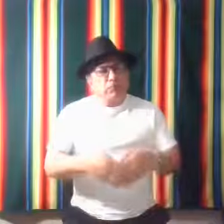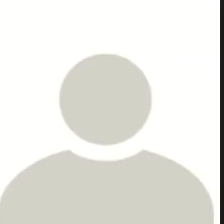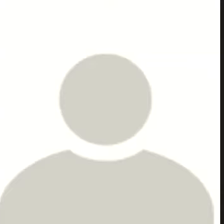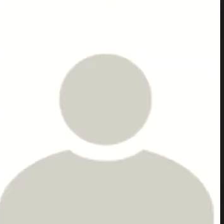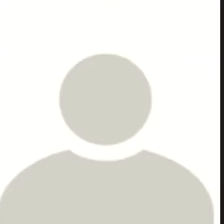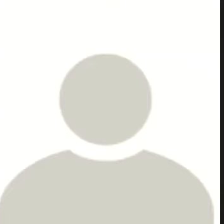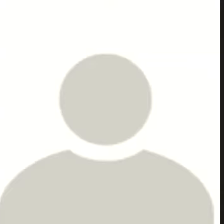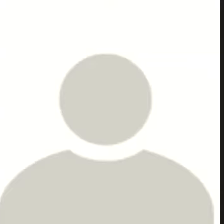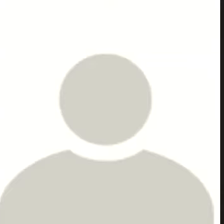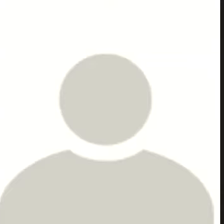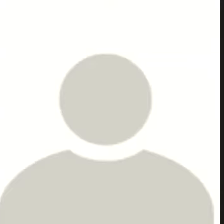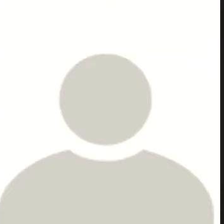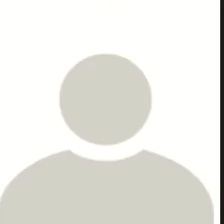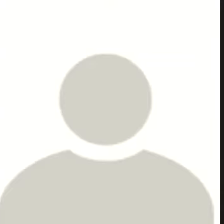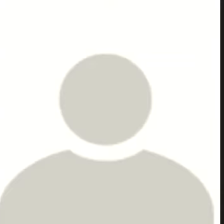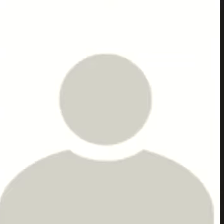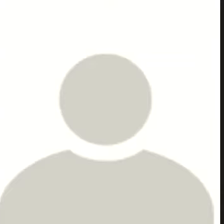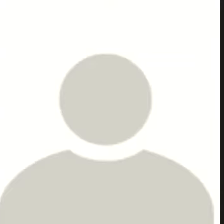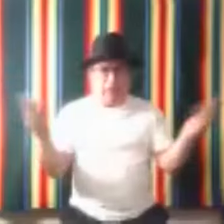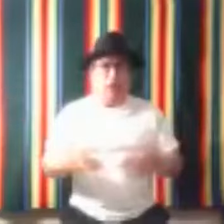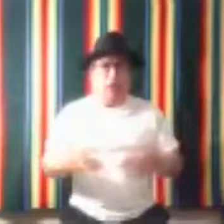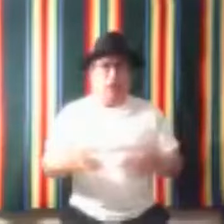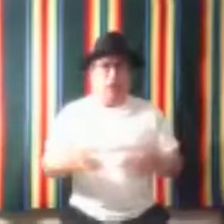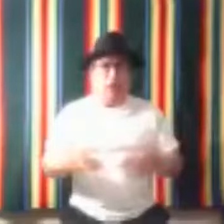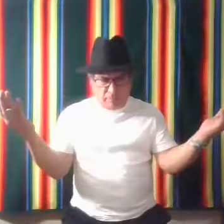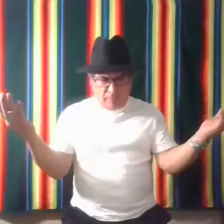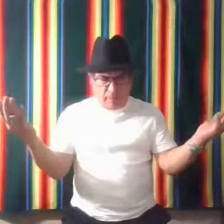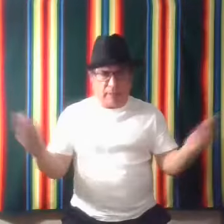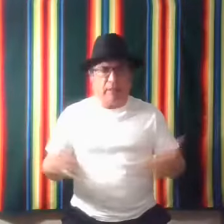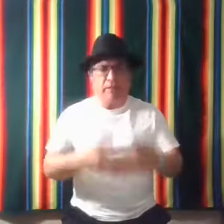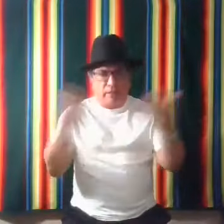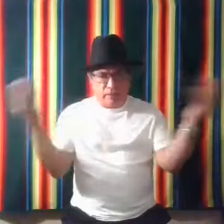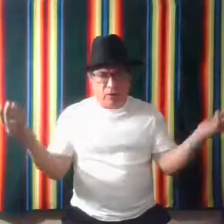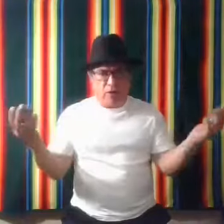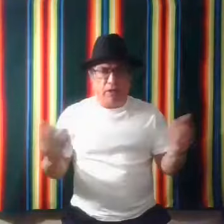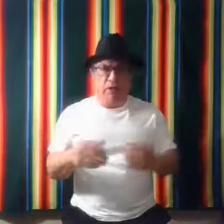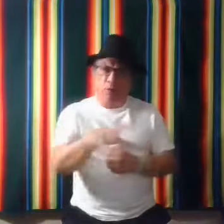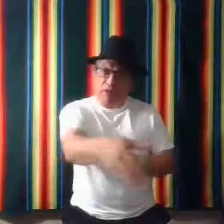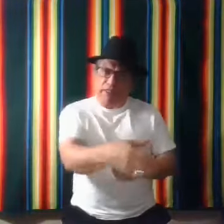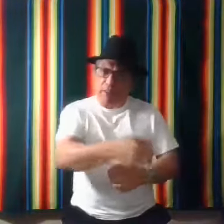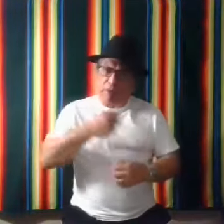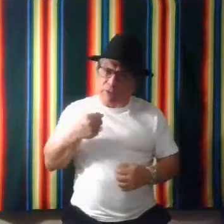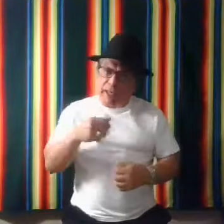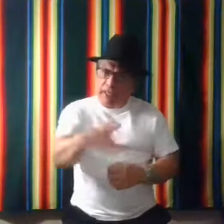Almost like the, the hands kind of go up like this lost. It's almost like something was taken.